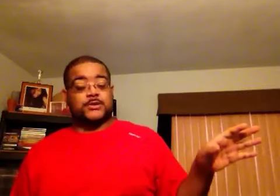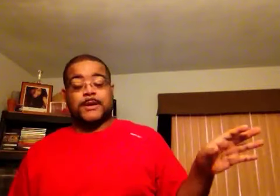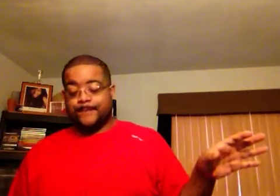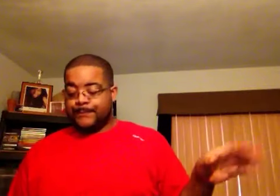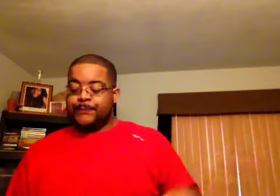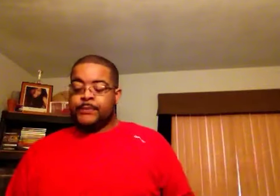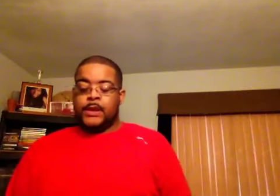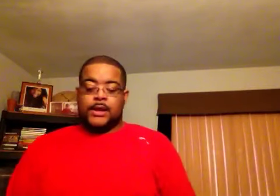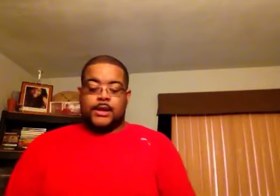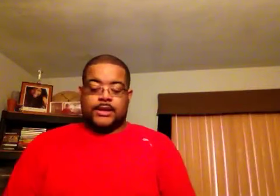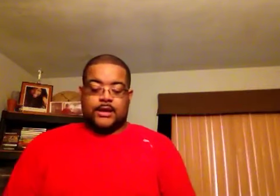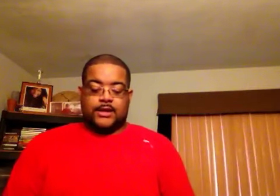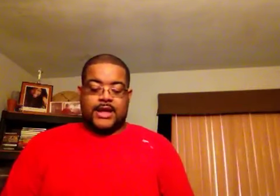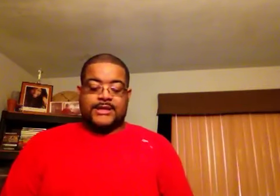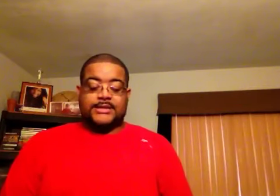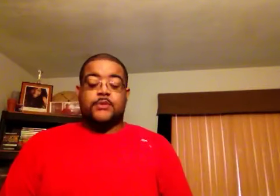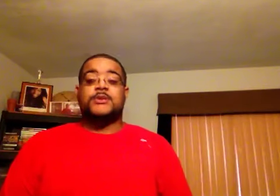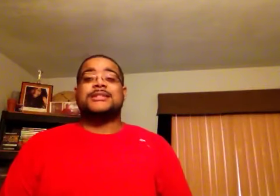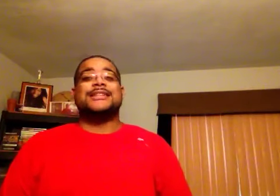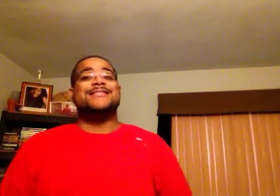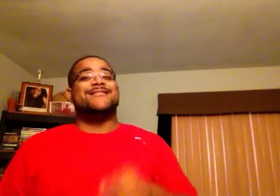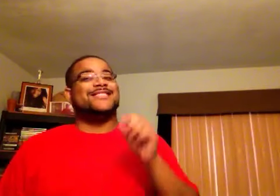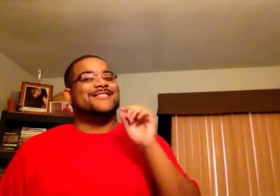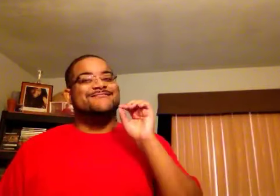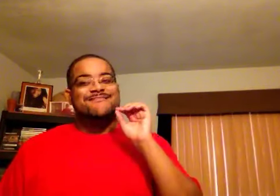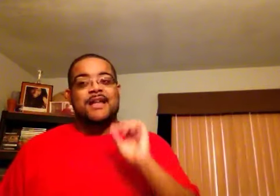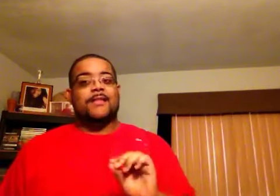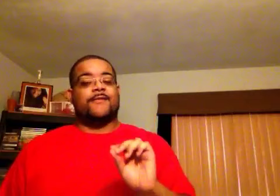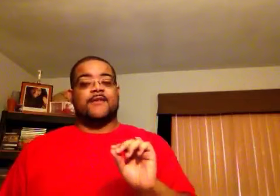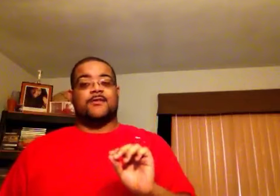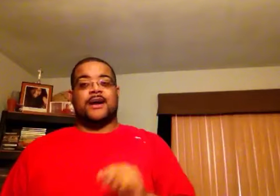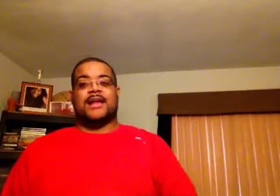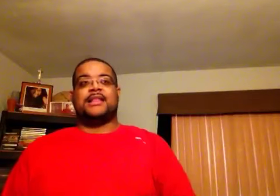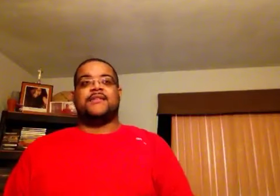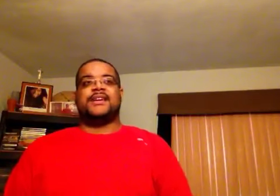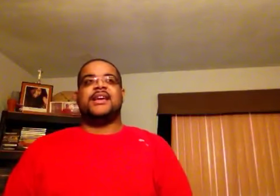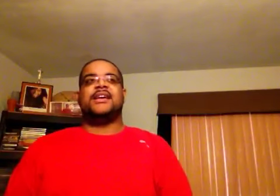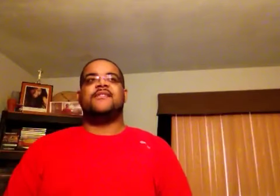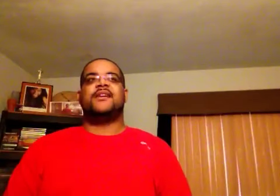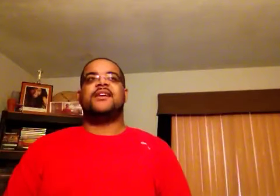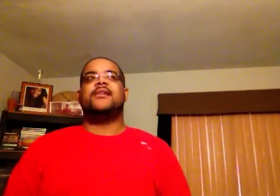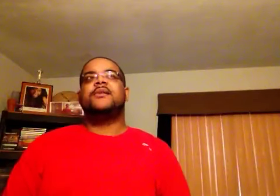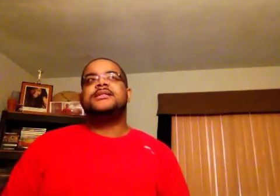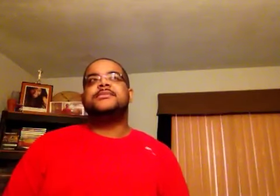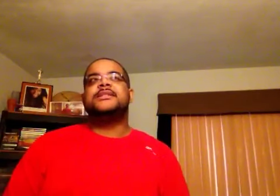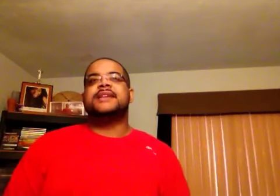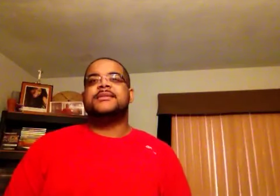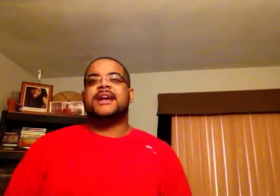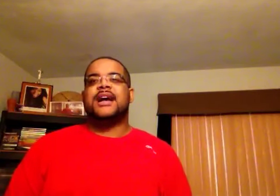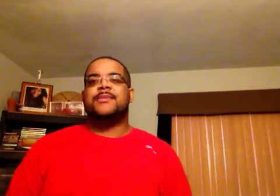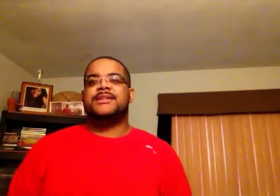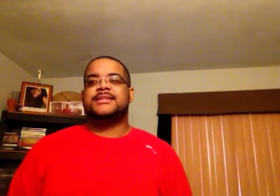joint. Now, Exit Wounds is another favorite of mine, I love it. Very aggressive, but at same time, it's